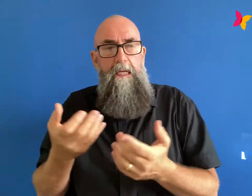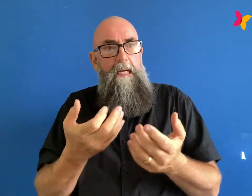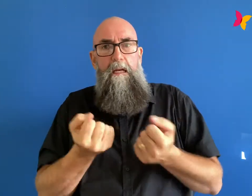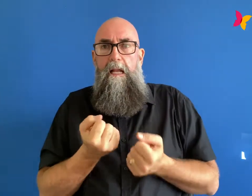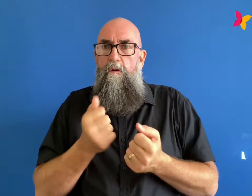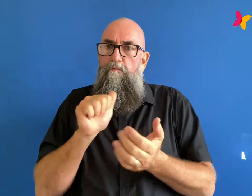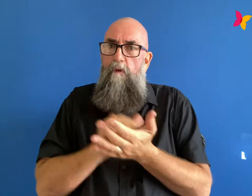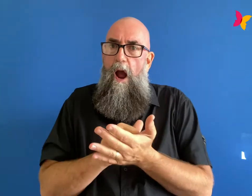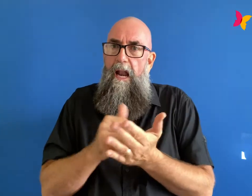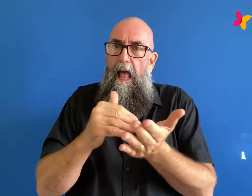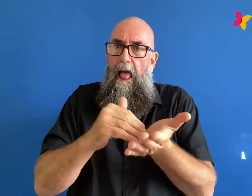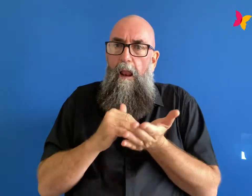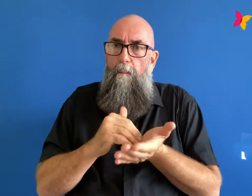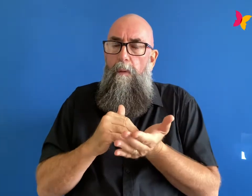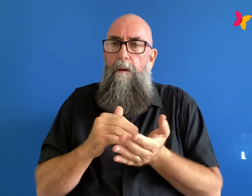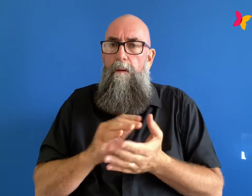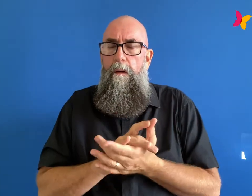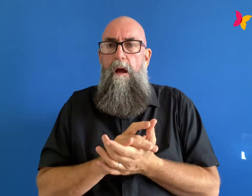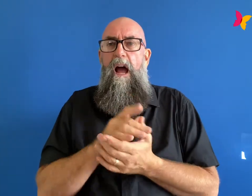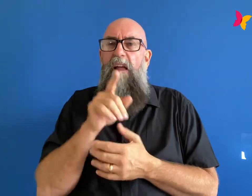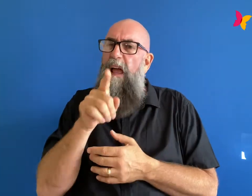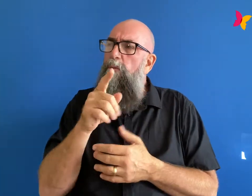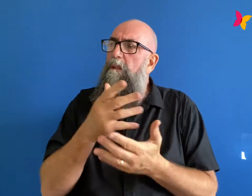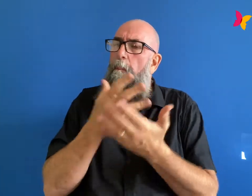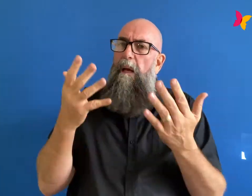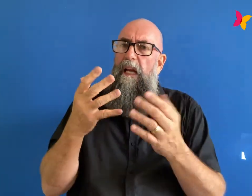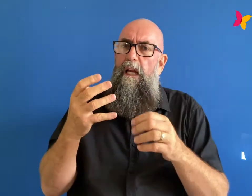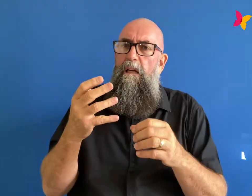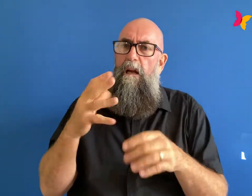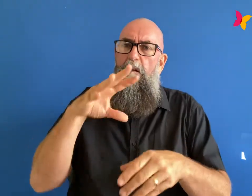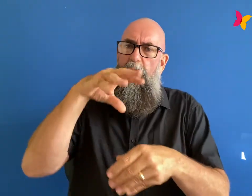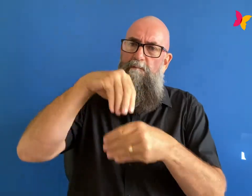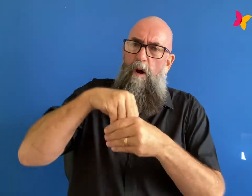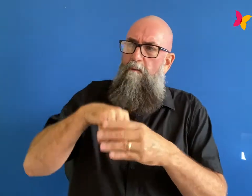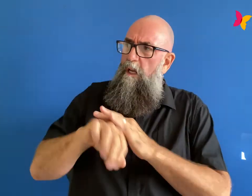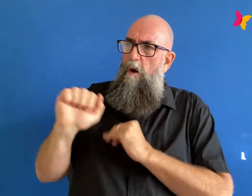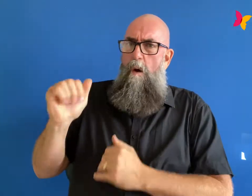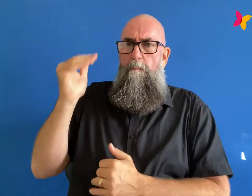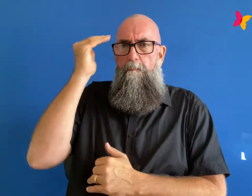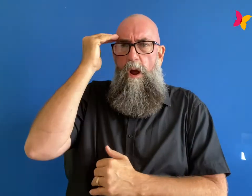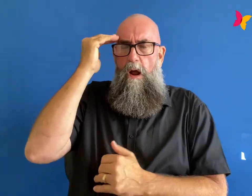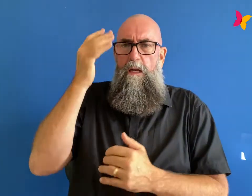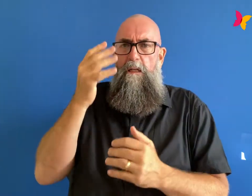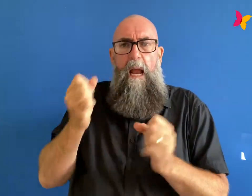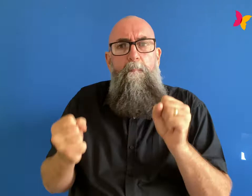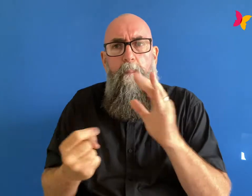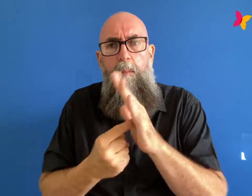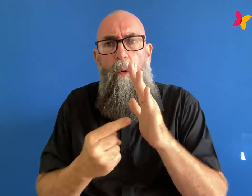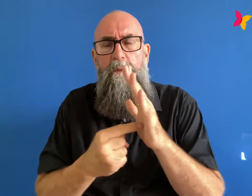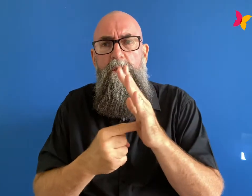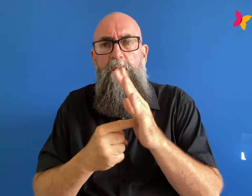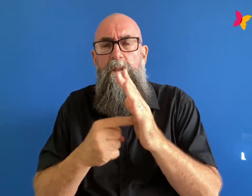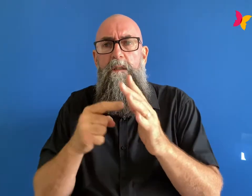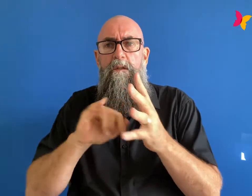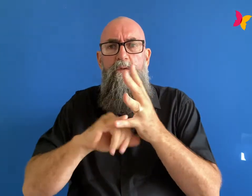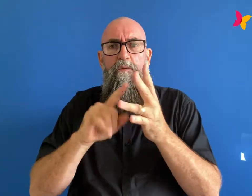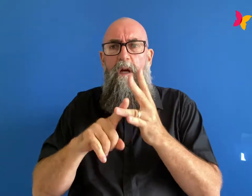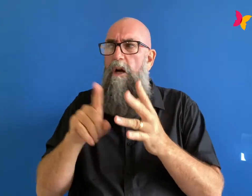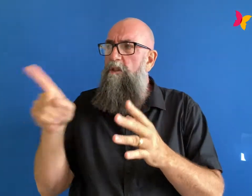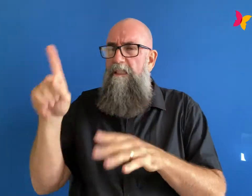was an important part of her resolution and ultimately getting back to some of those situations that she really grown to fear